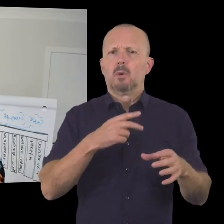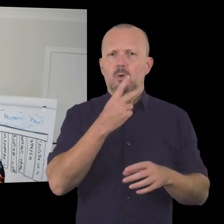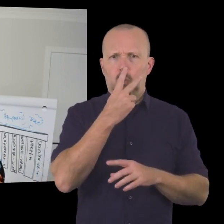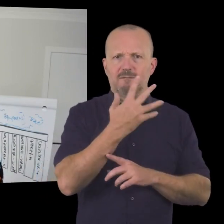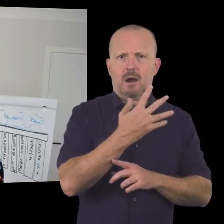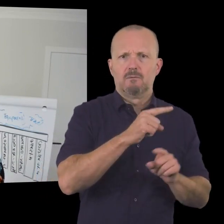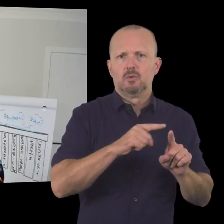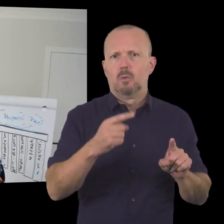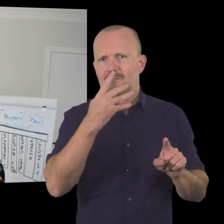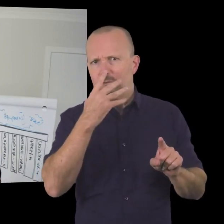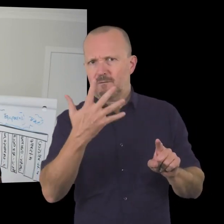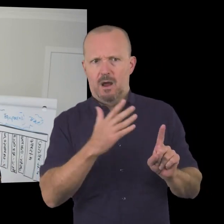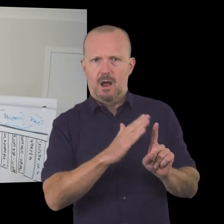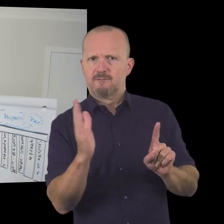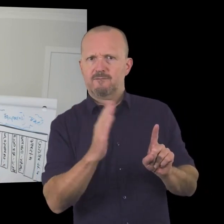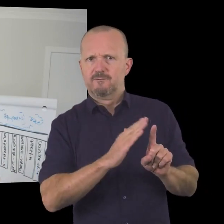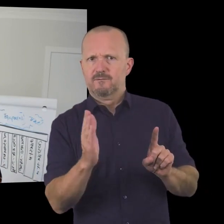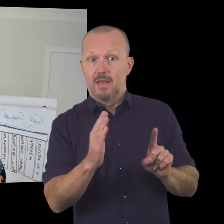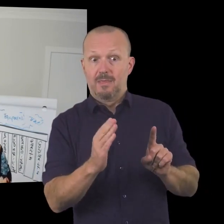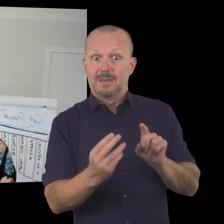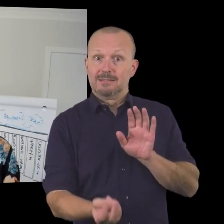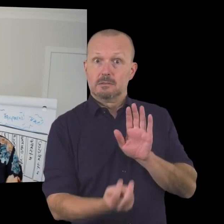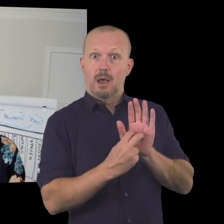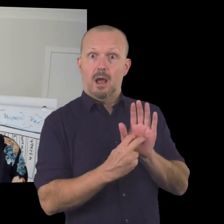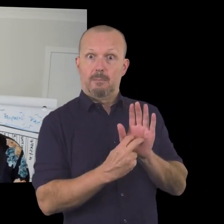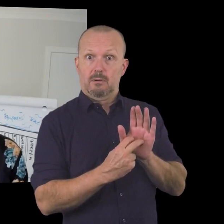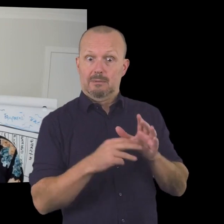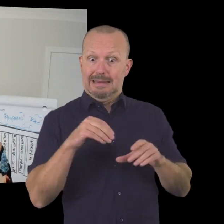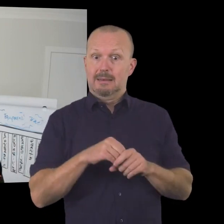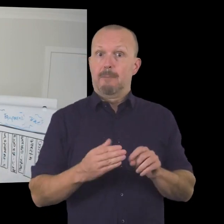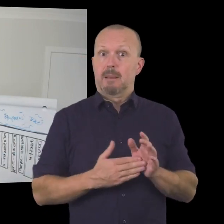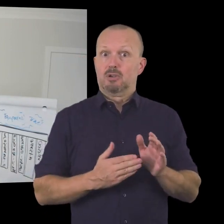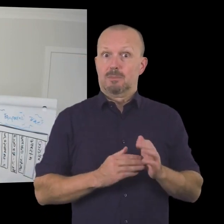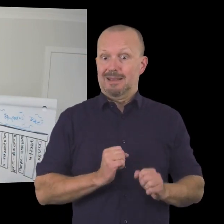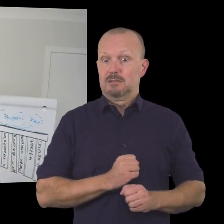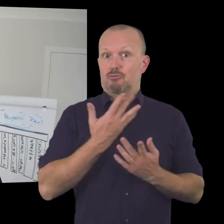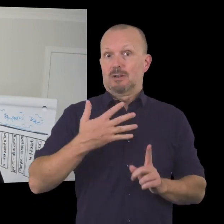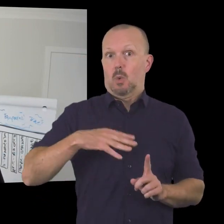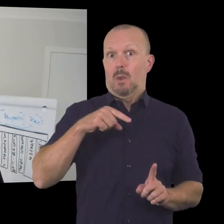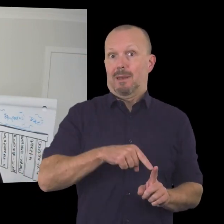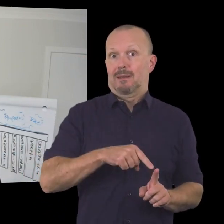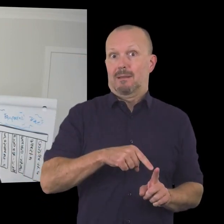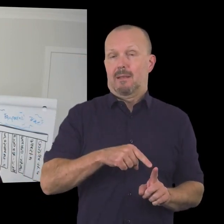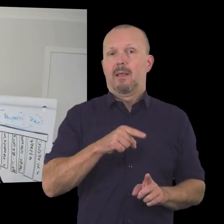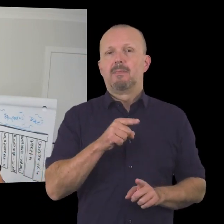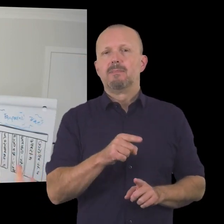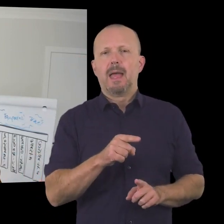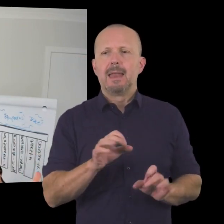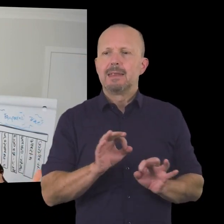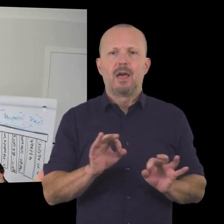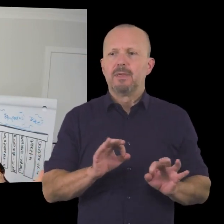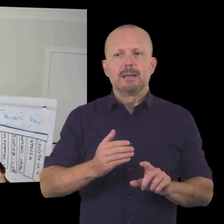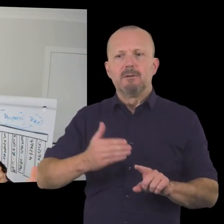group of uh of women aged 25 to 45 in the community who signed up to be part of the inspirational woman uh who who